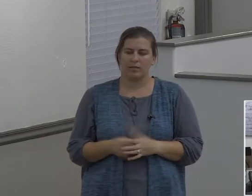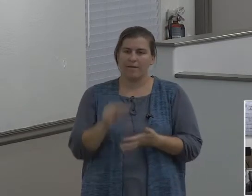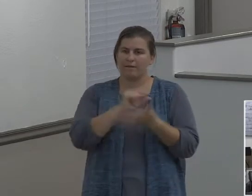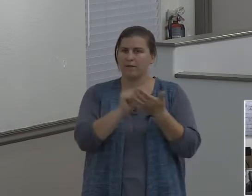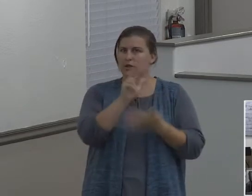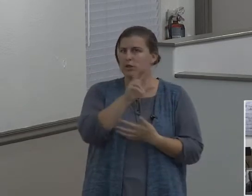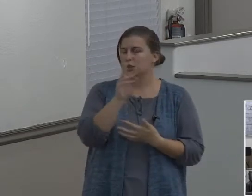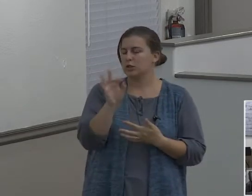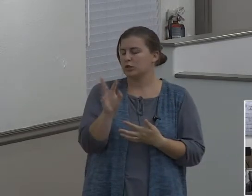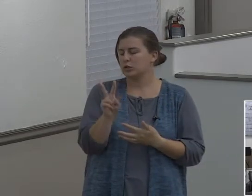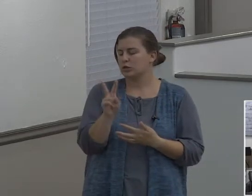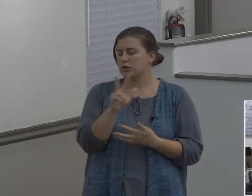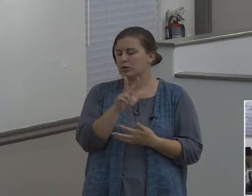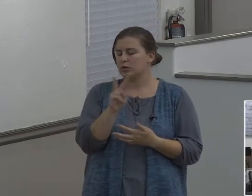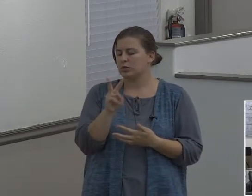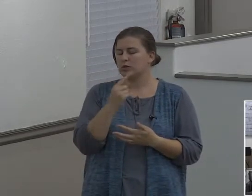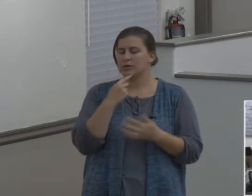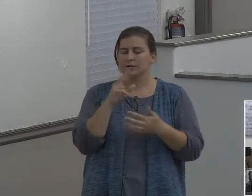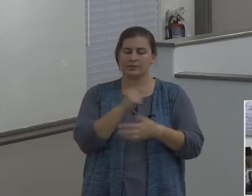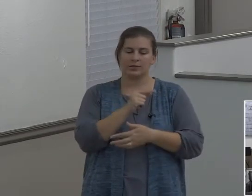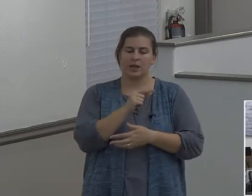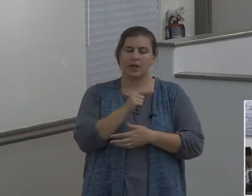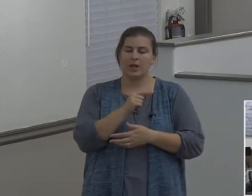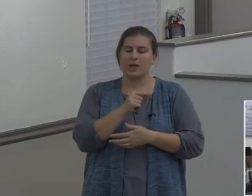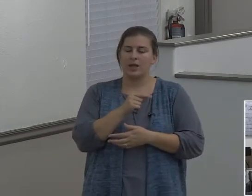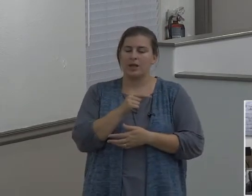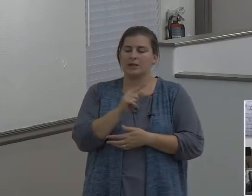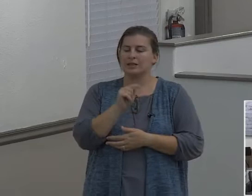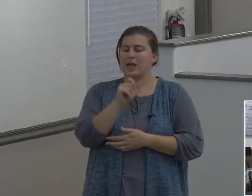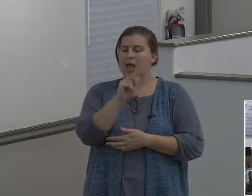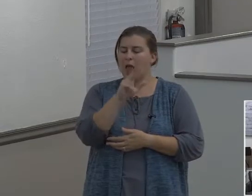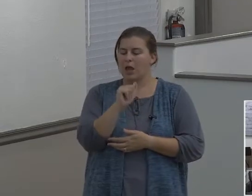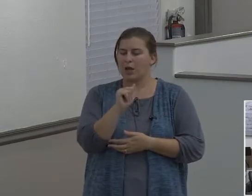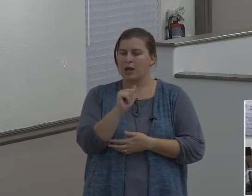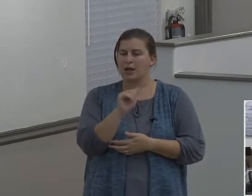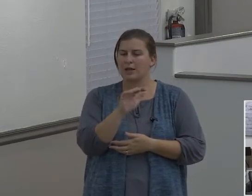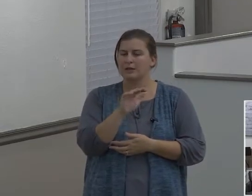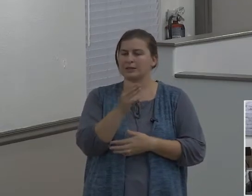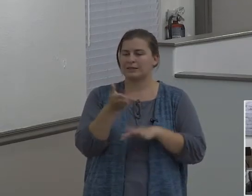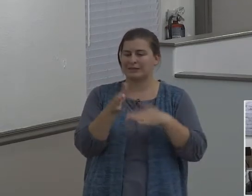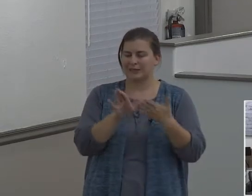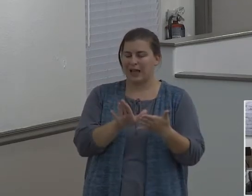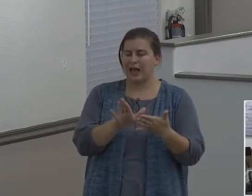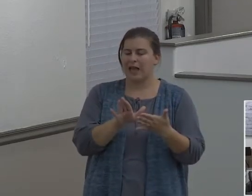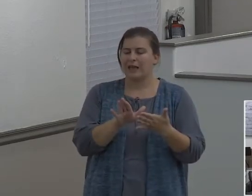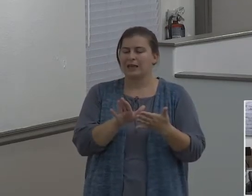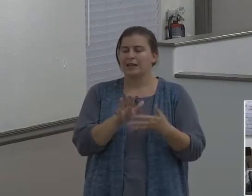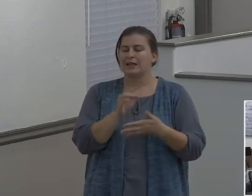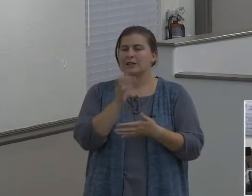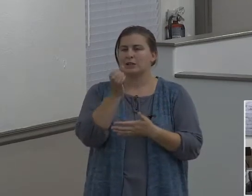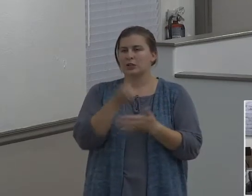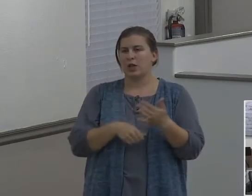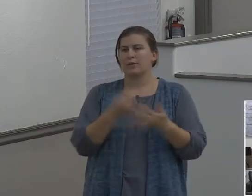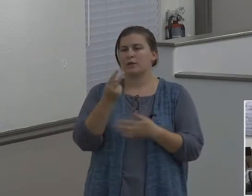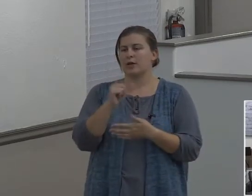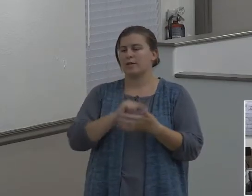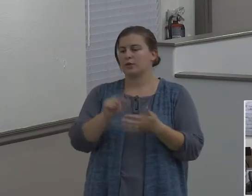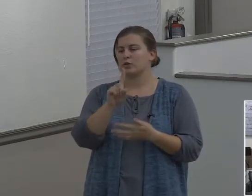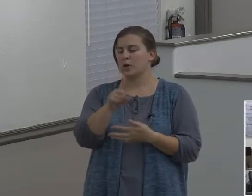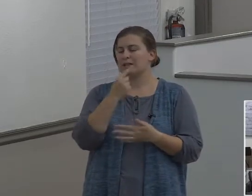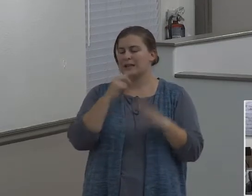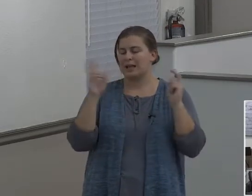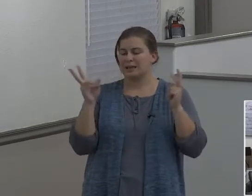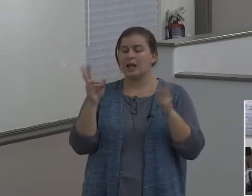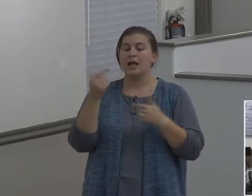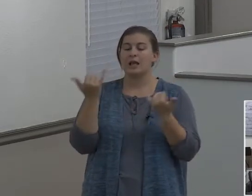days of Terah were 205 years, and Terah died in Haran. Now, in chapter 12, verse 1, the Bible says this, now the Lord said unto